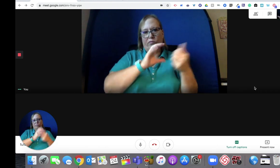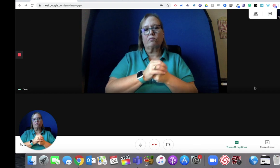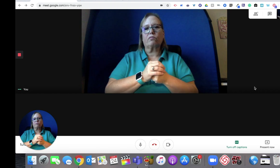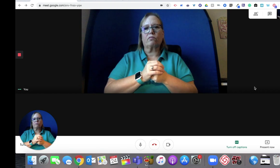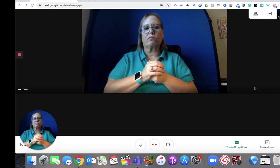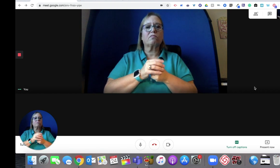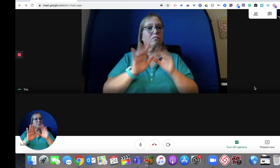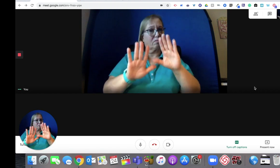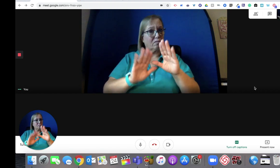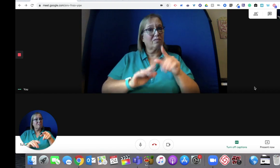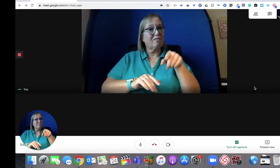captions are going to mess up.